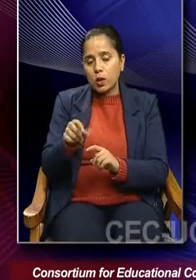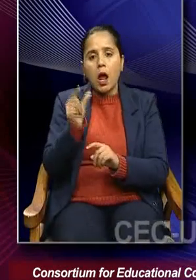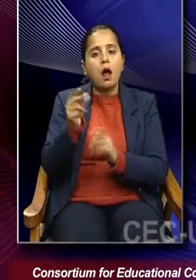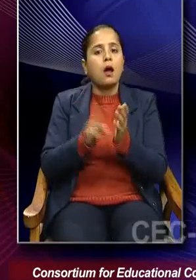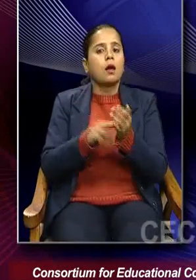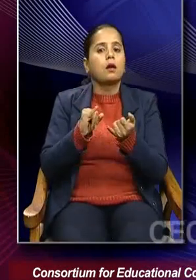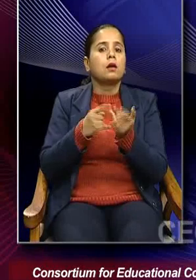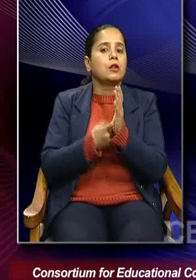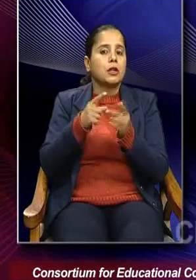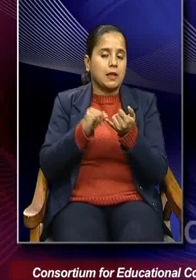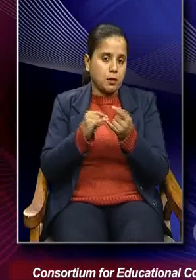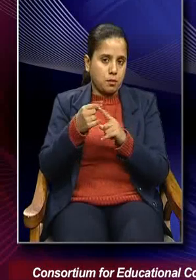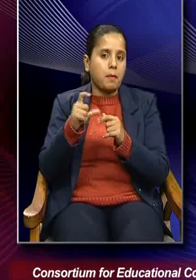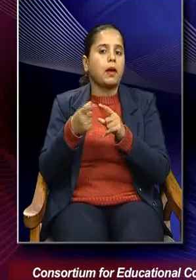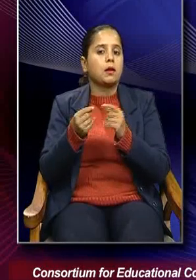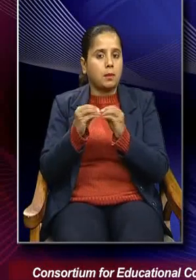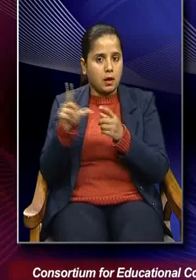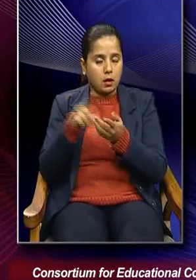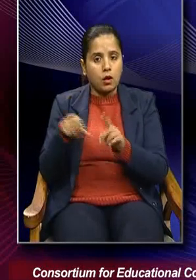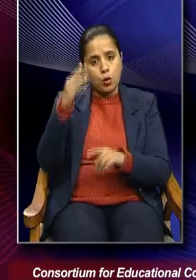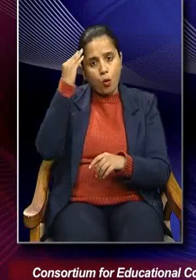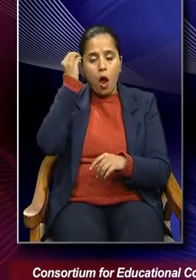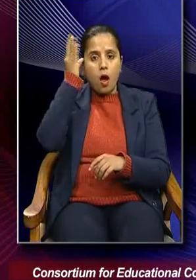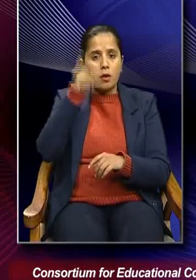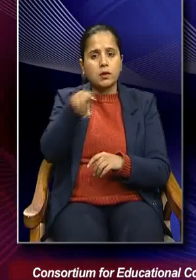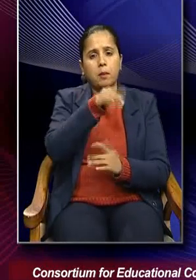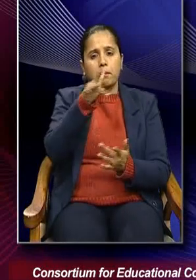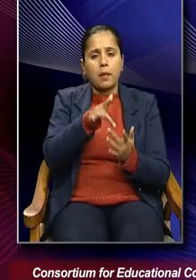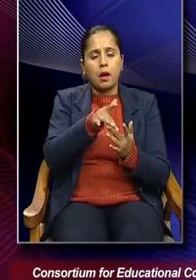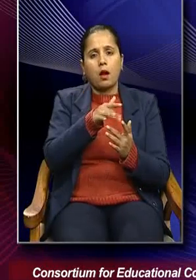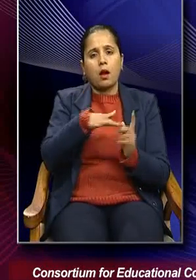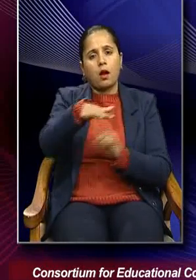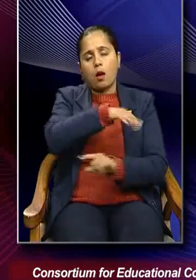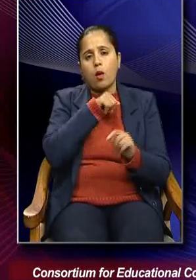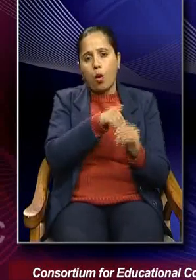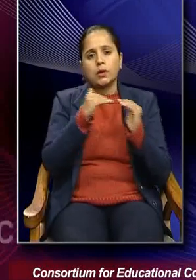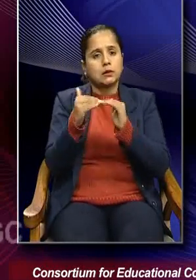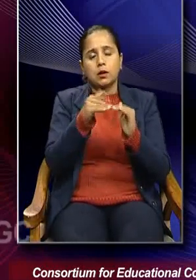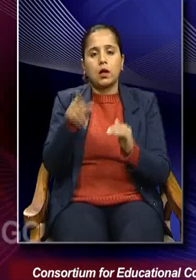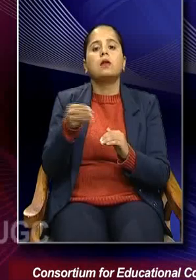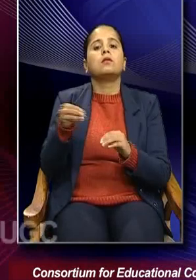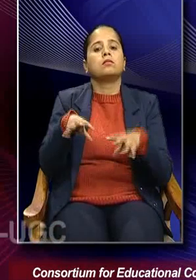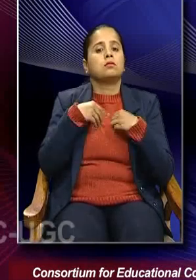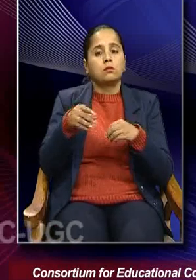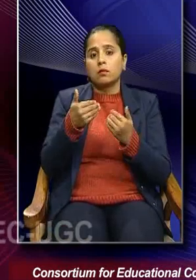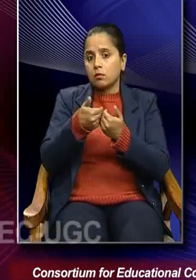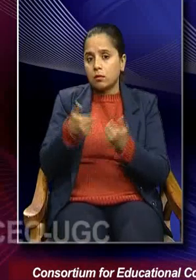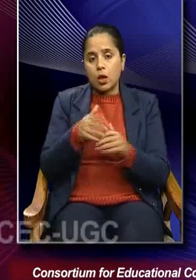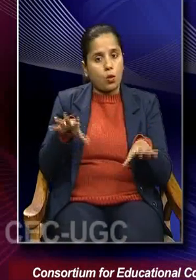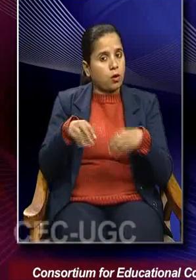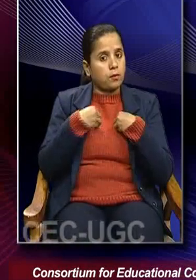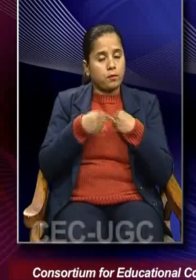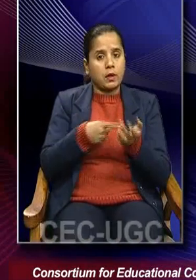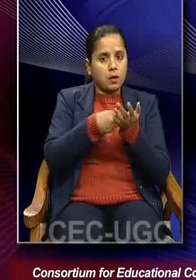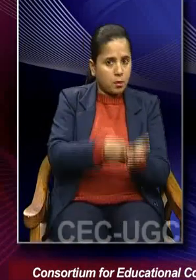They have awareness of other than middle class standards. Not accepts the division between the